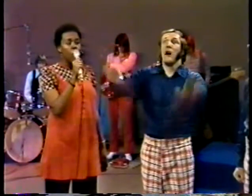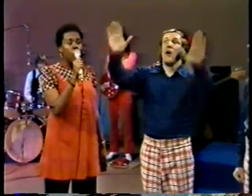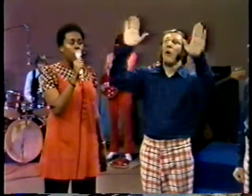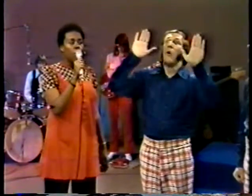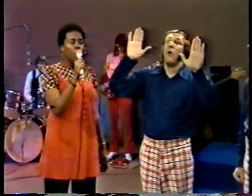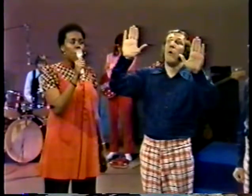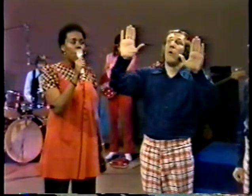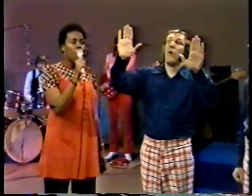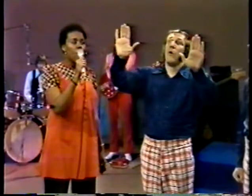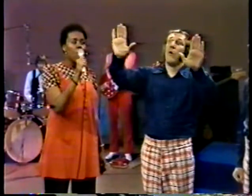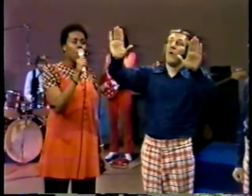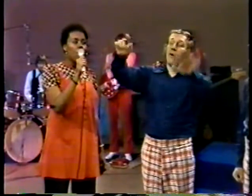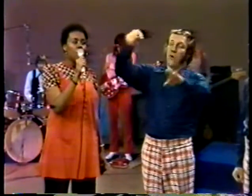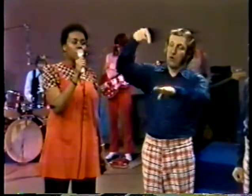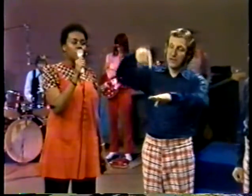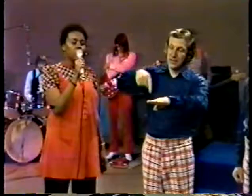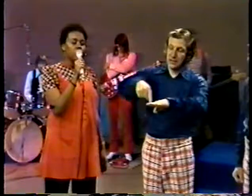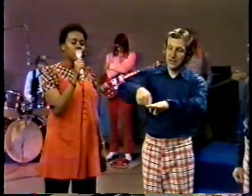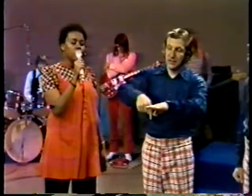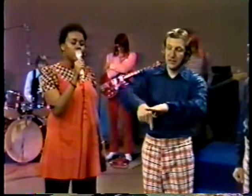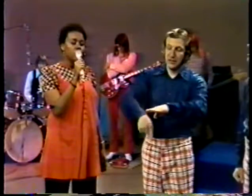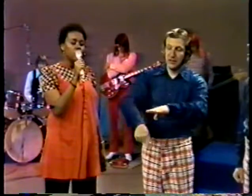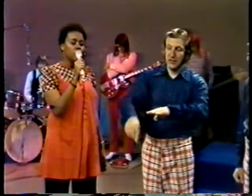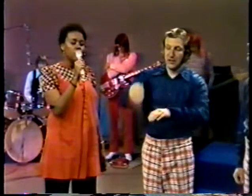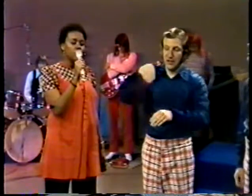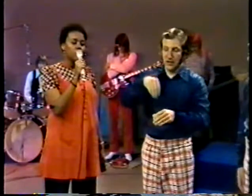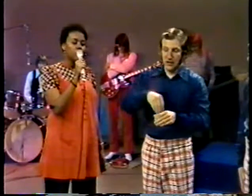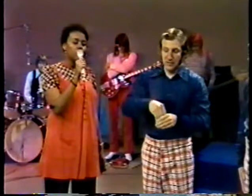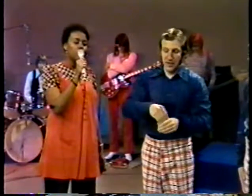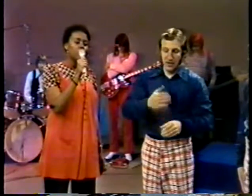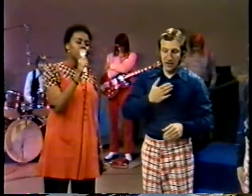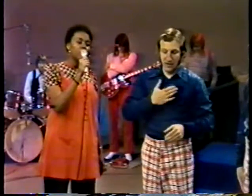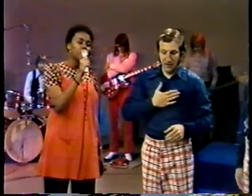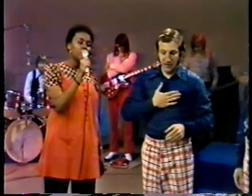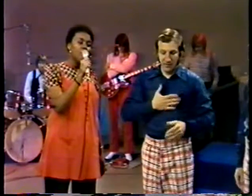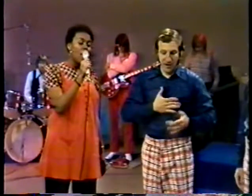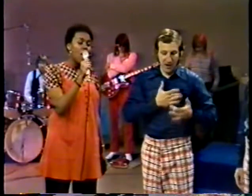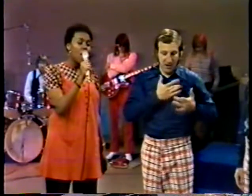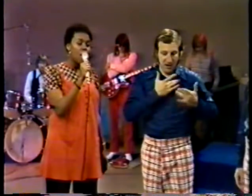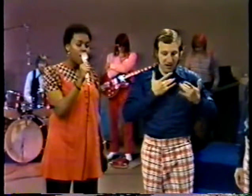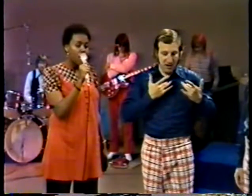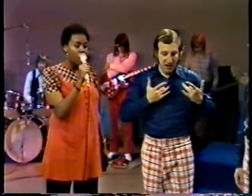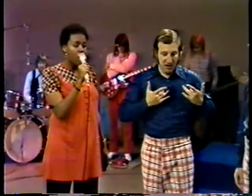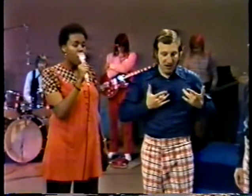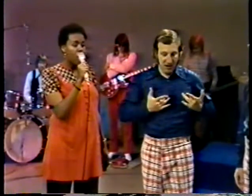Oh, deep in my heart.